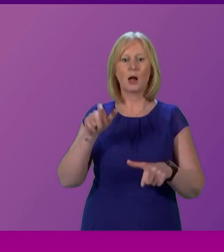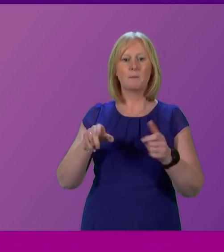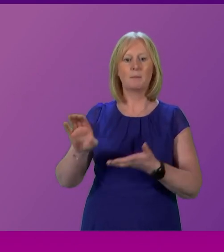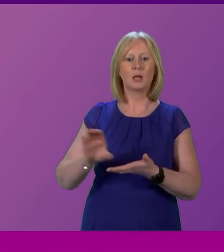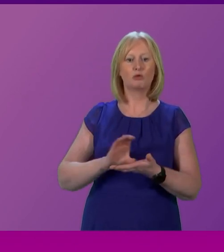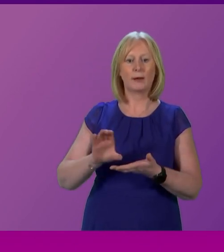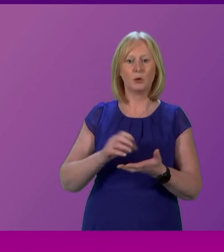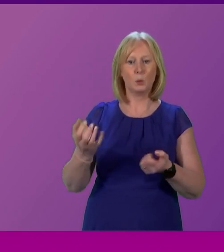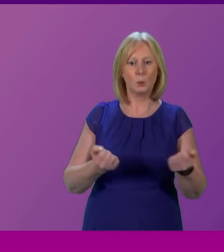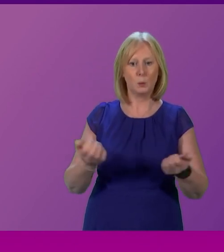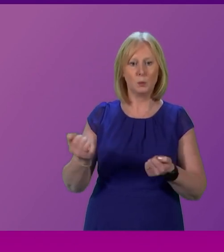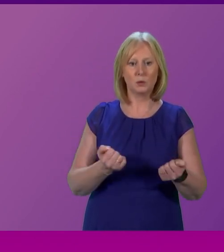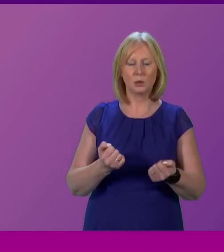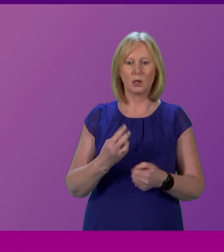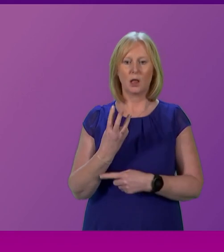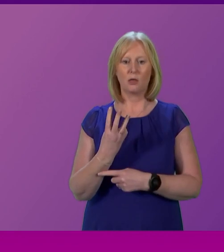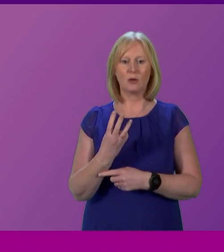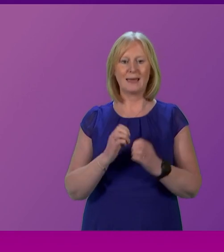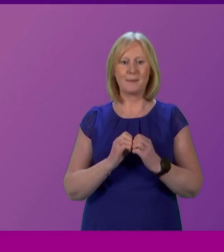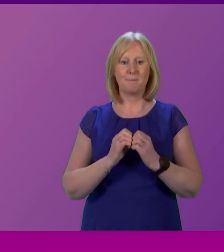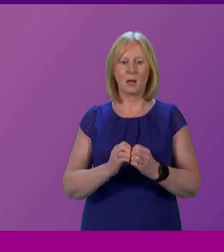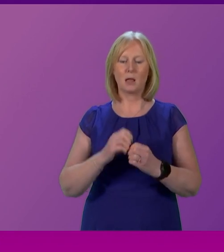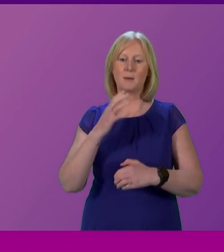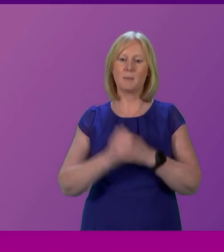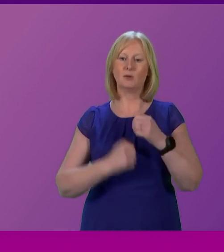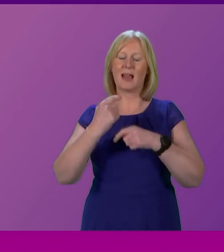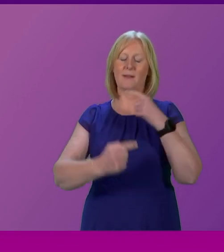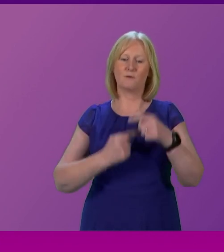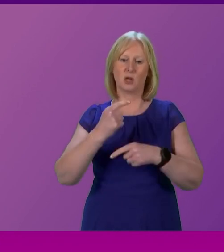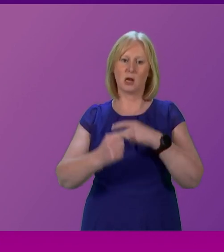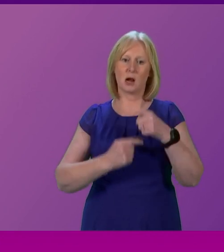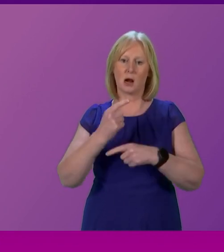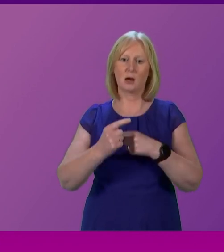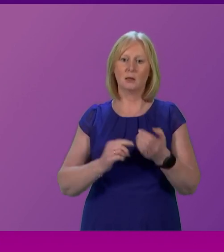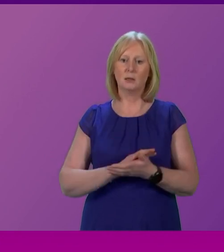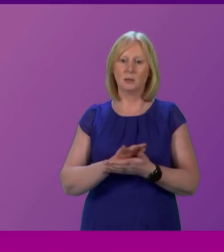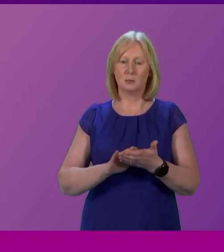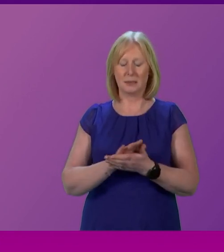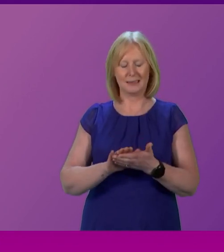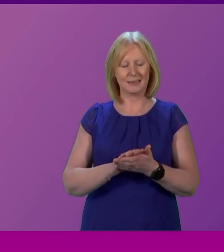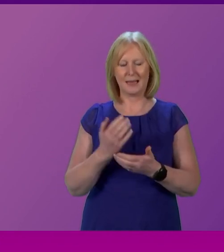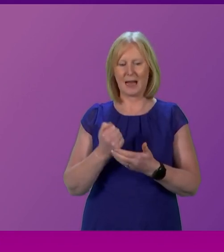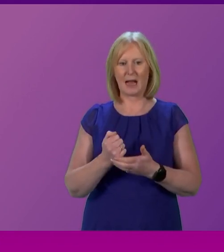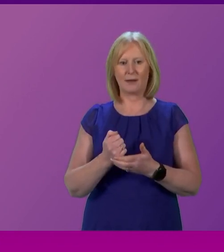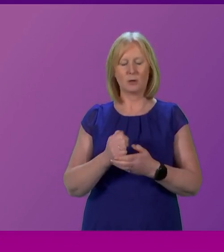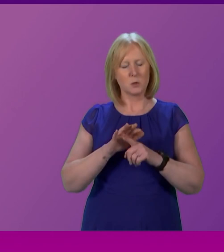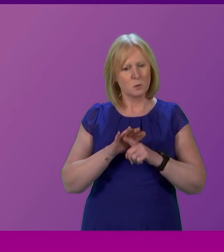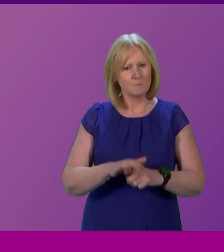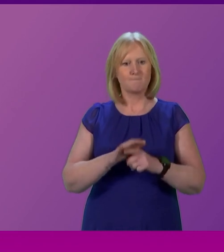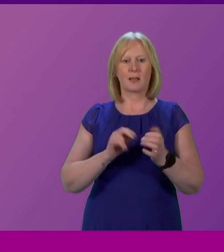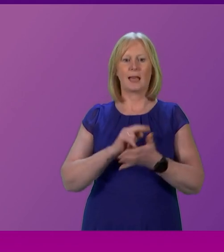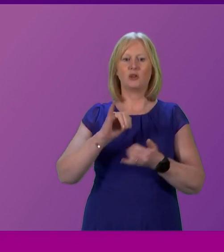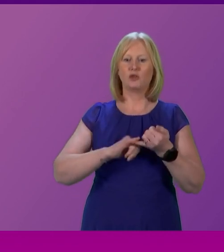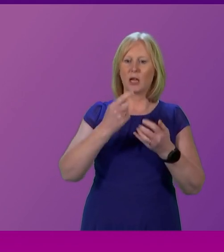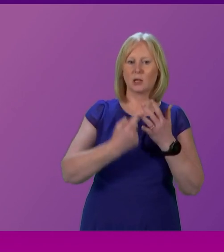Scotland of around £3 billion every year, heaping further massive pressure on our NHS and other